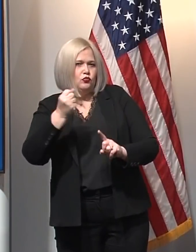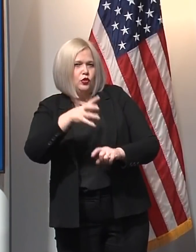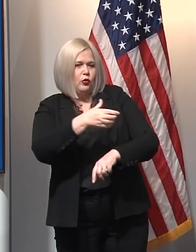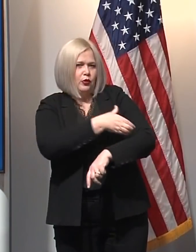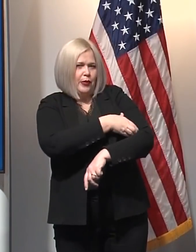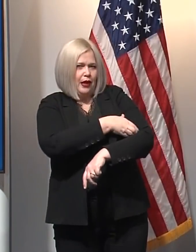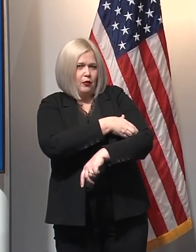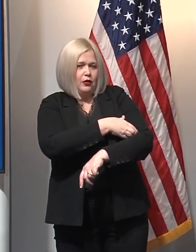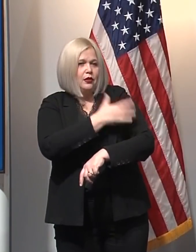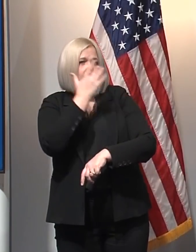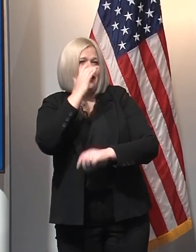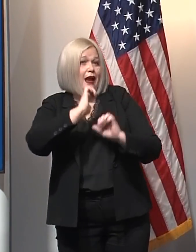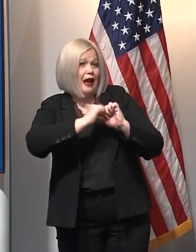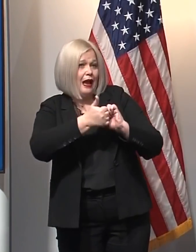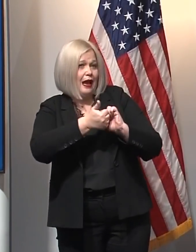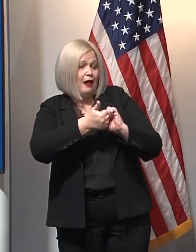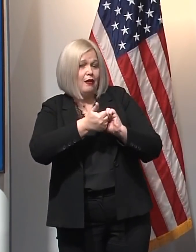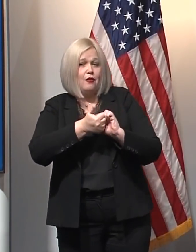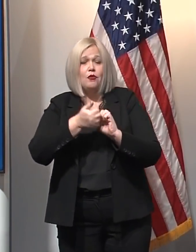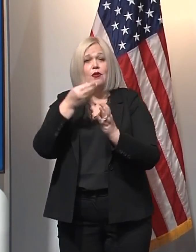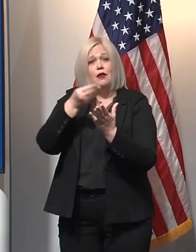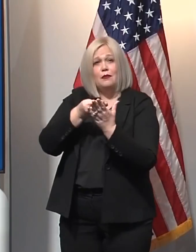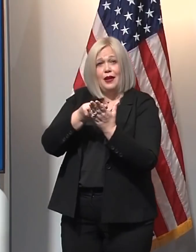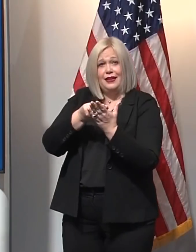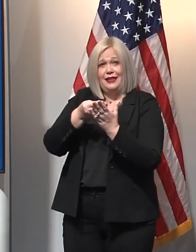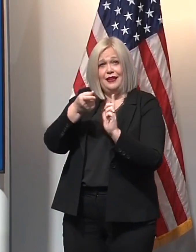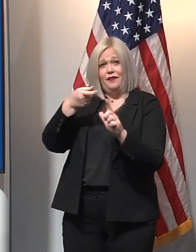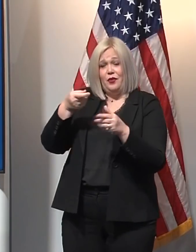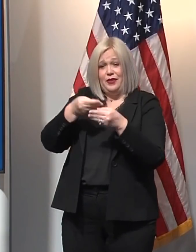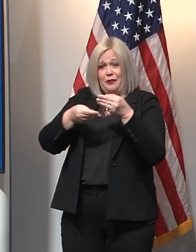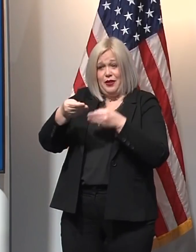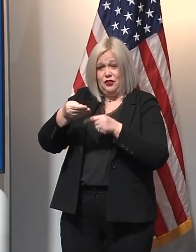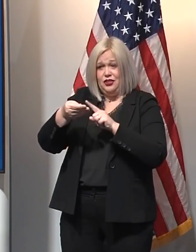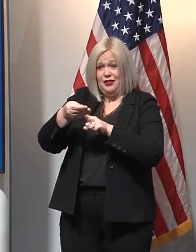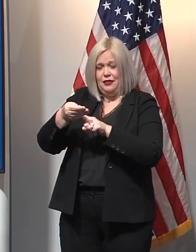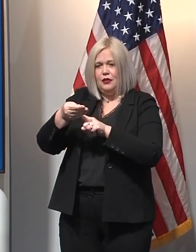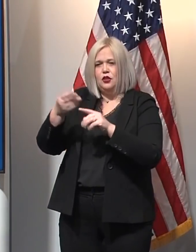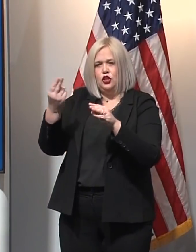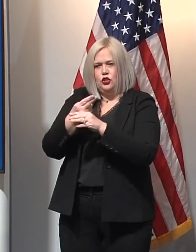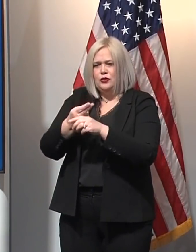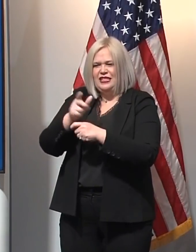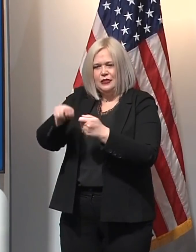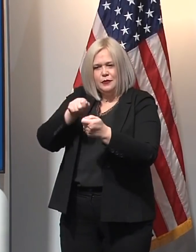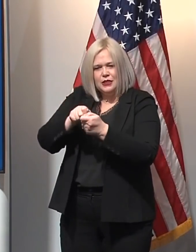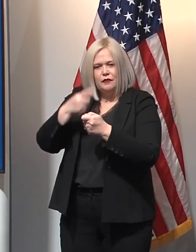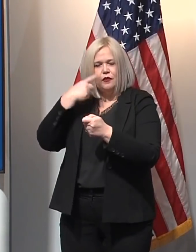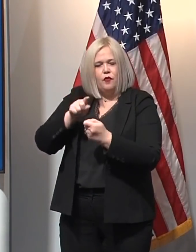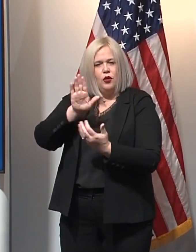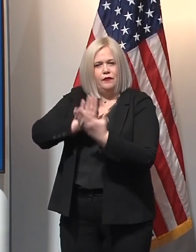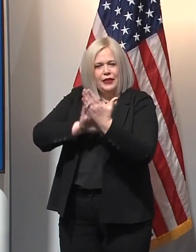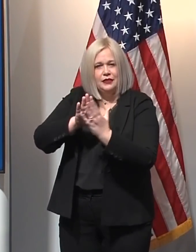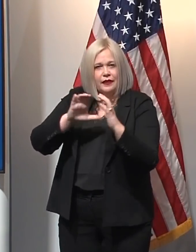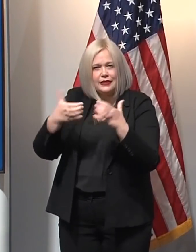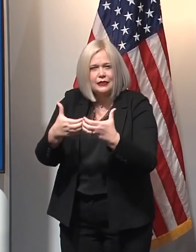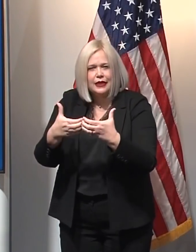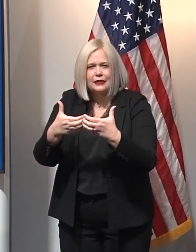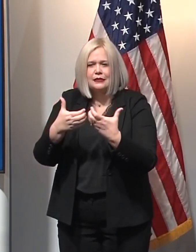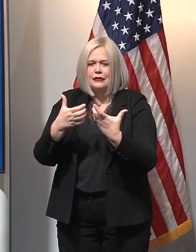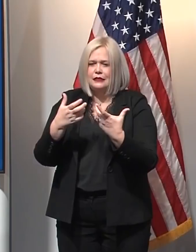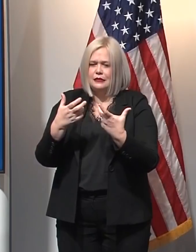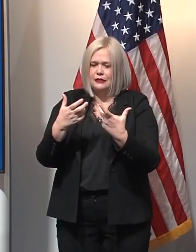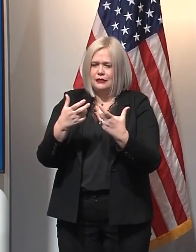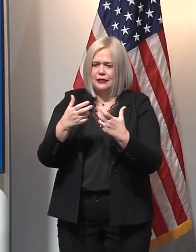budget specifically for in face classes and also having to do with local control